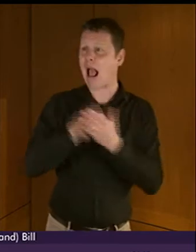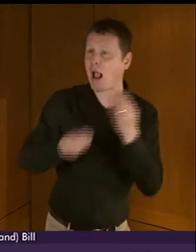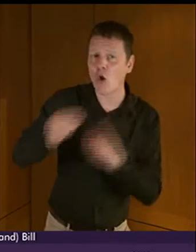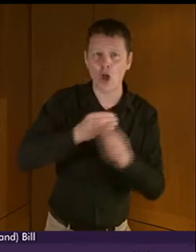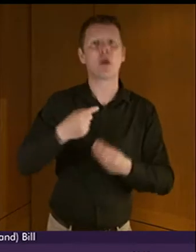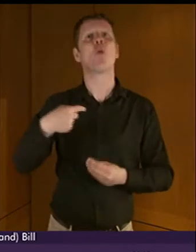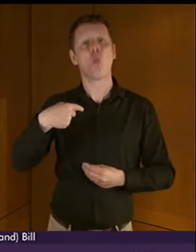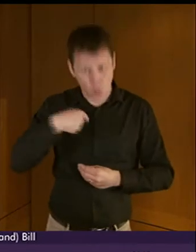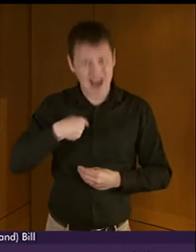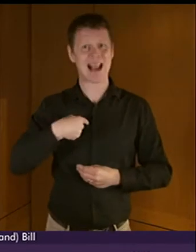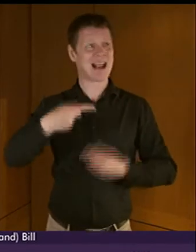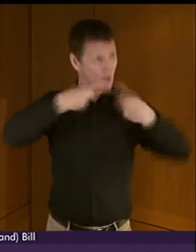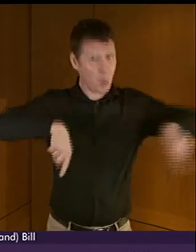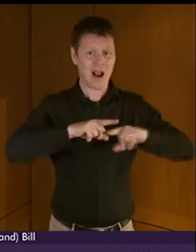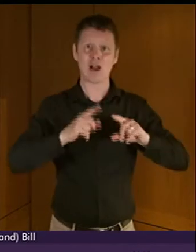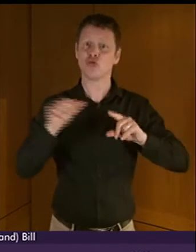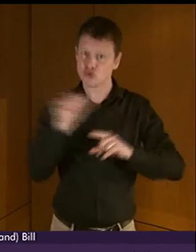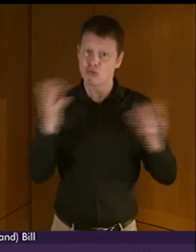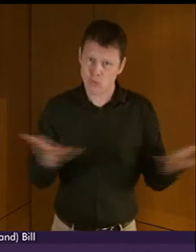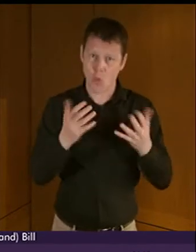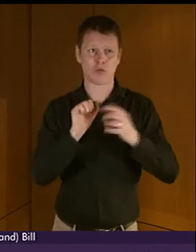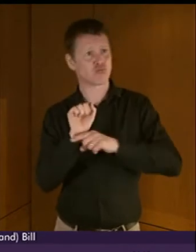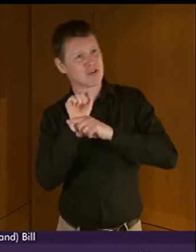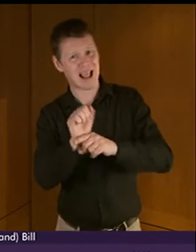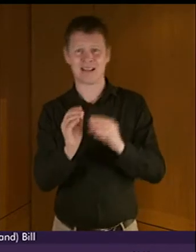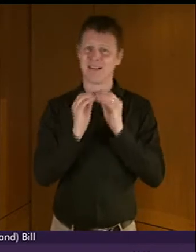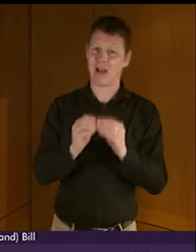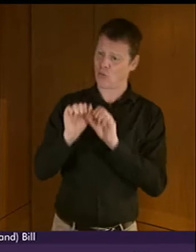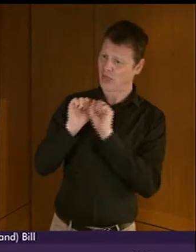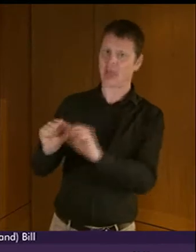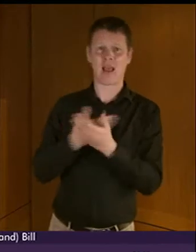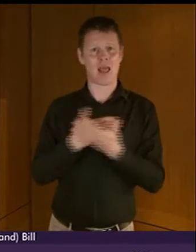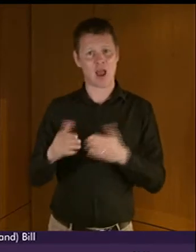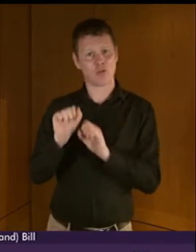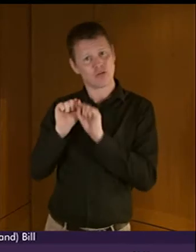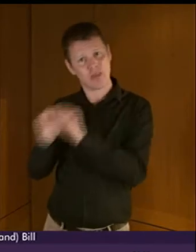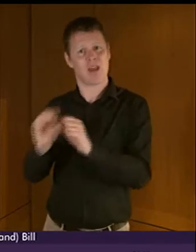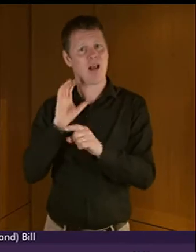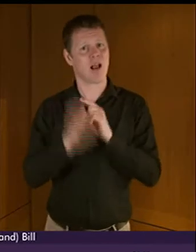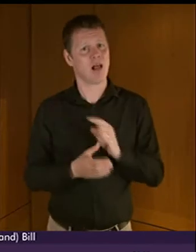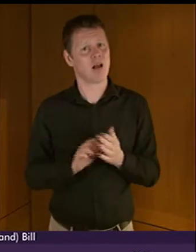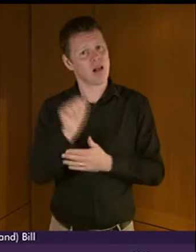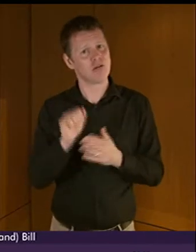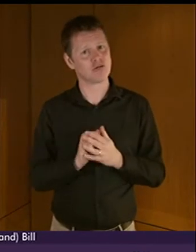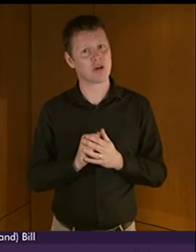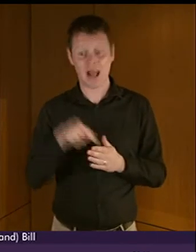support and value their language and their culture. This Bill goes quite some way to